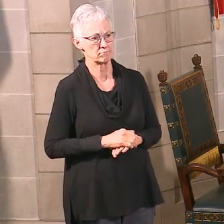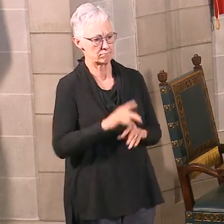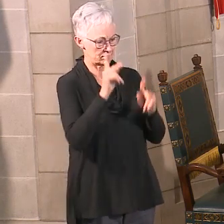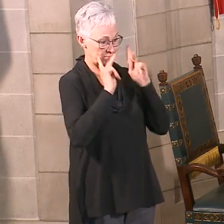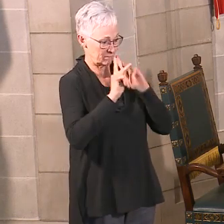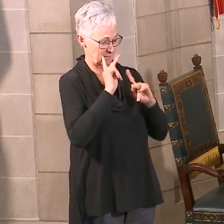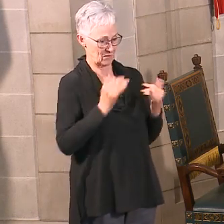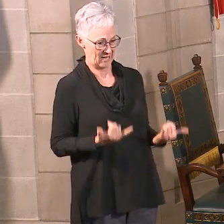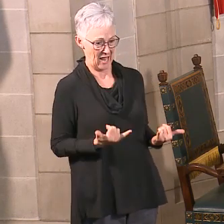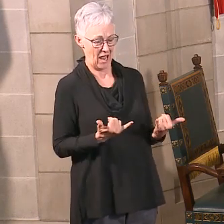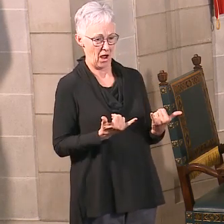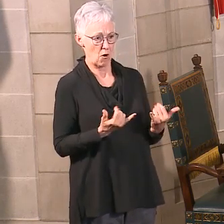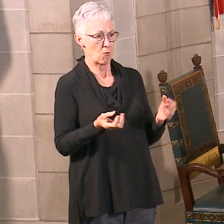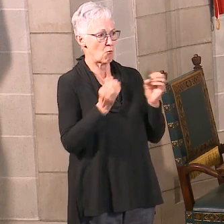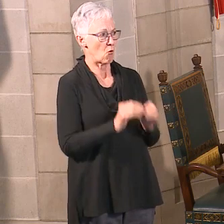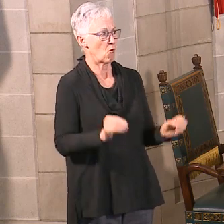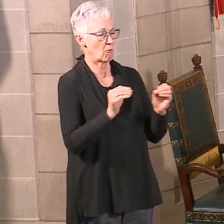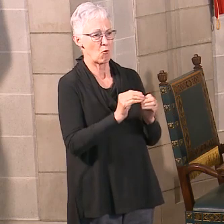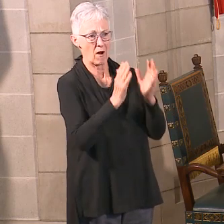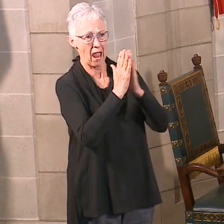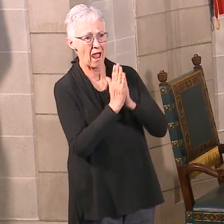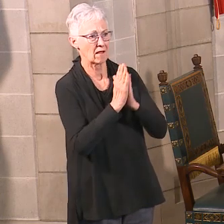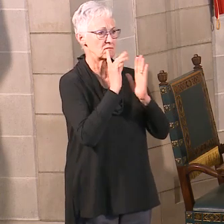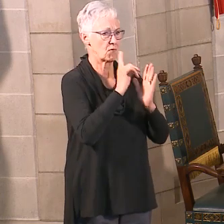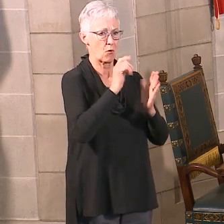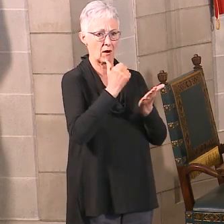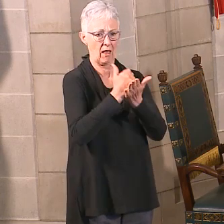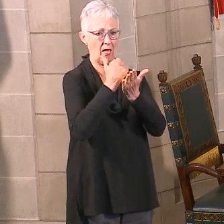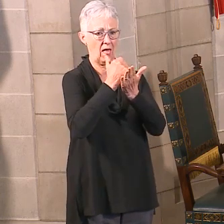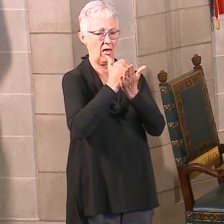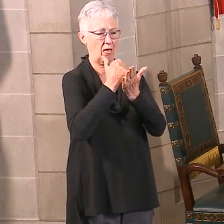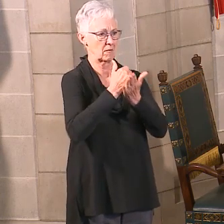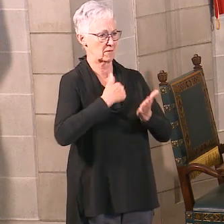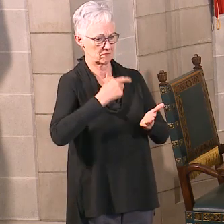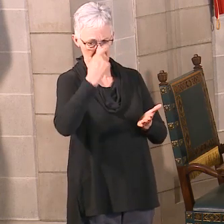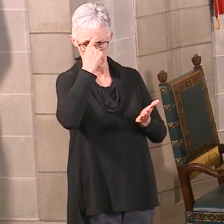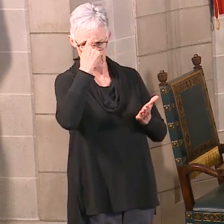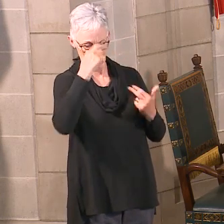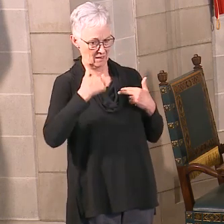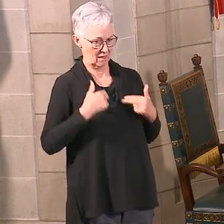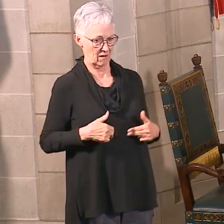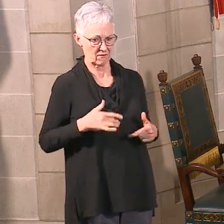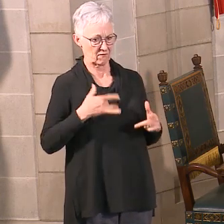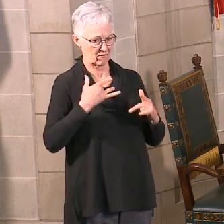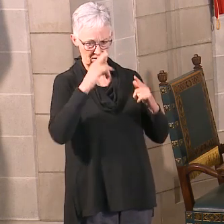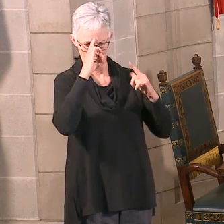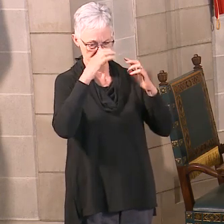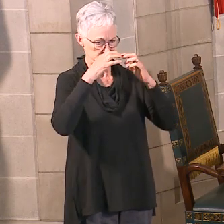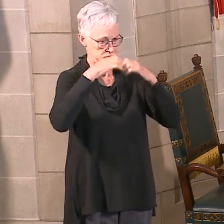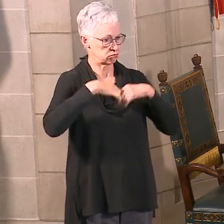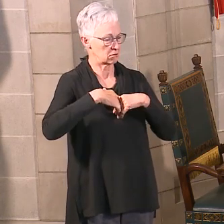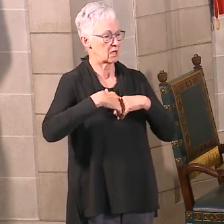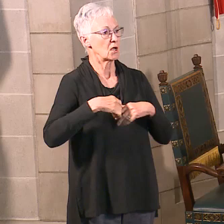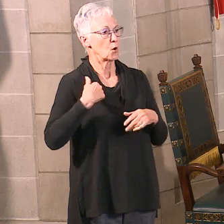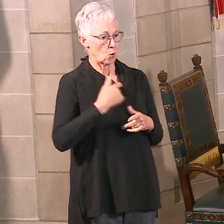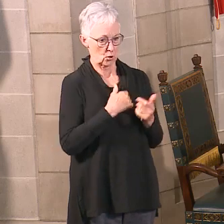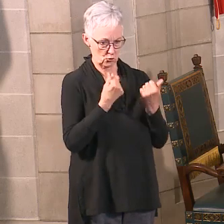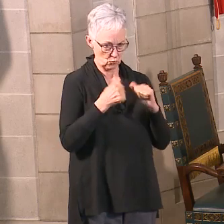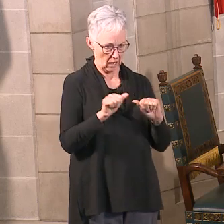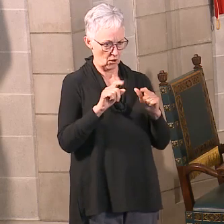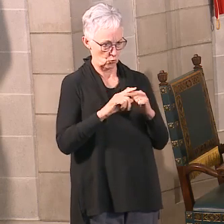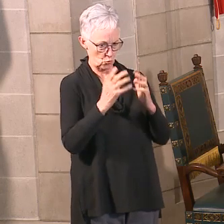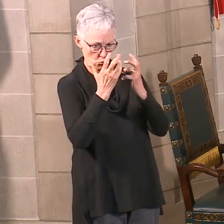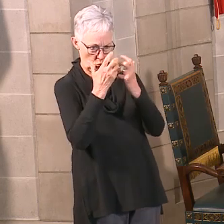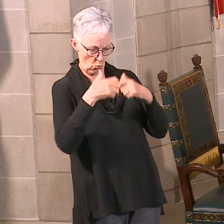reaching out. Navajo's members have quickly adapted to ensure continuity of care. But even with innovation,